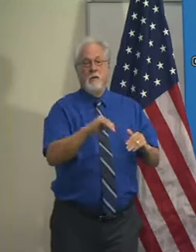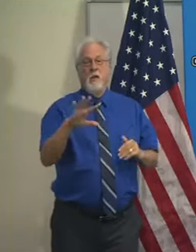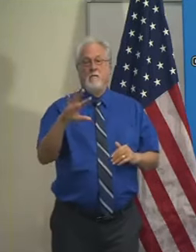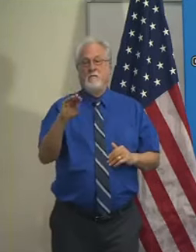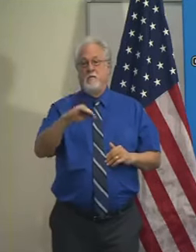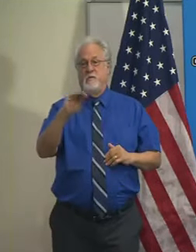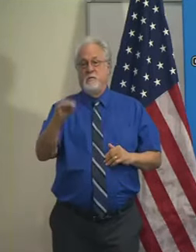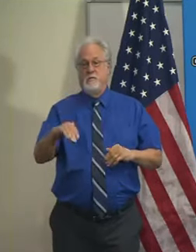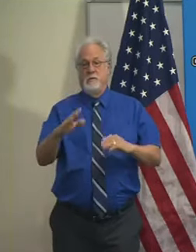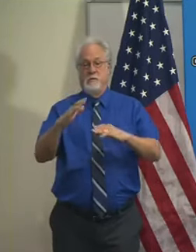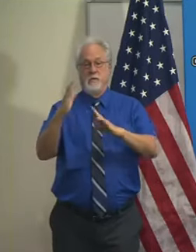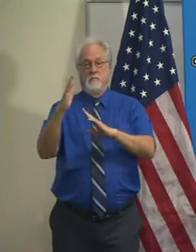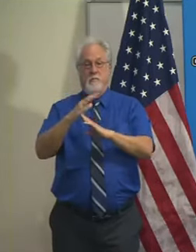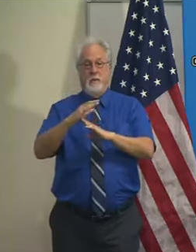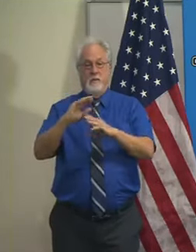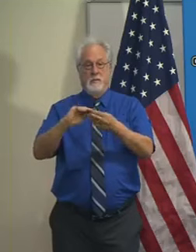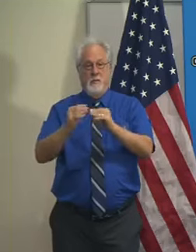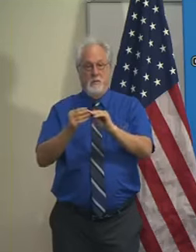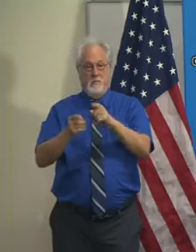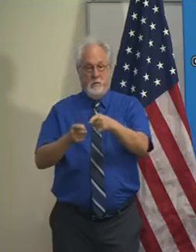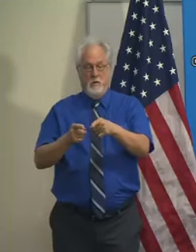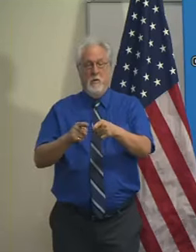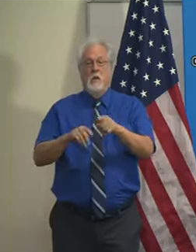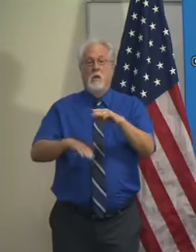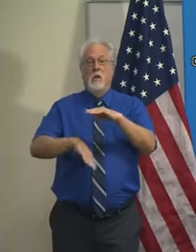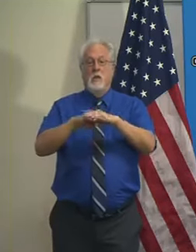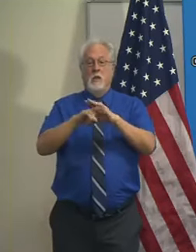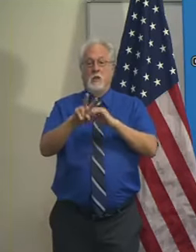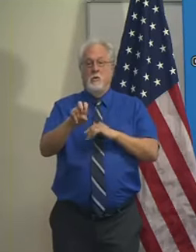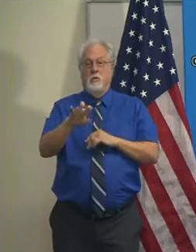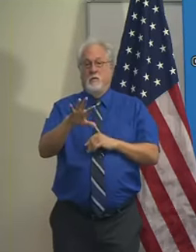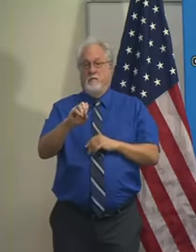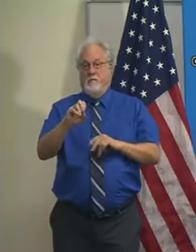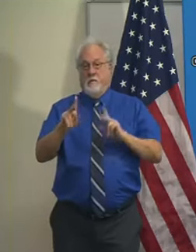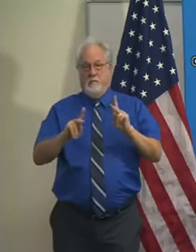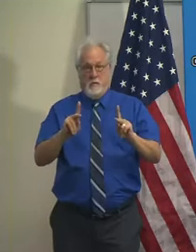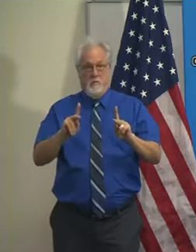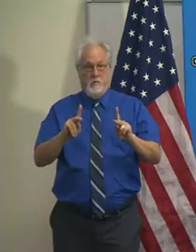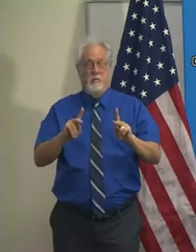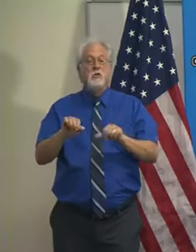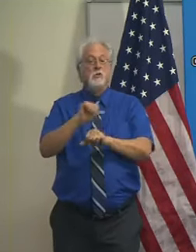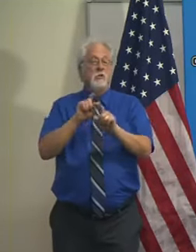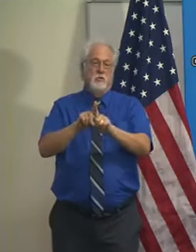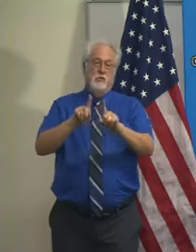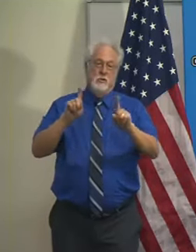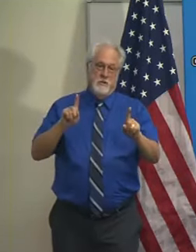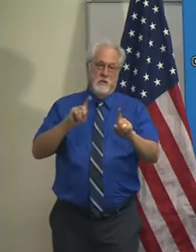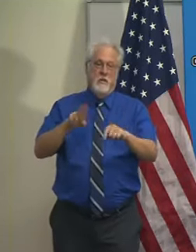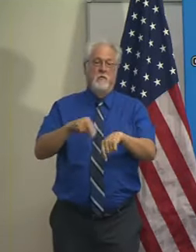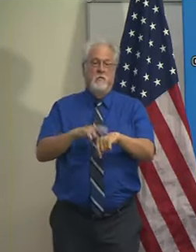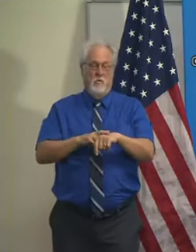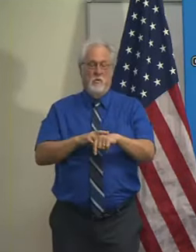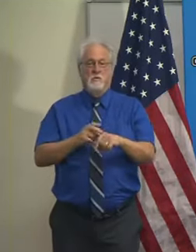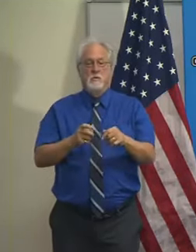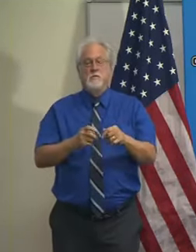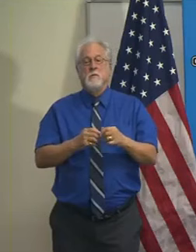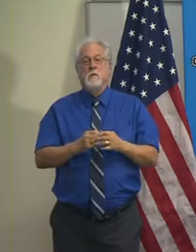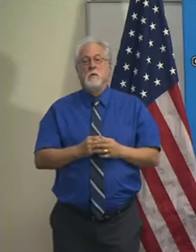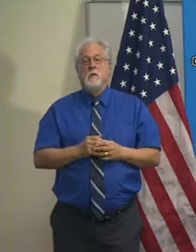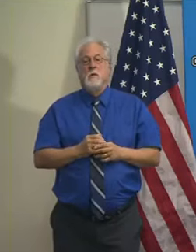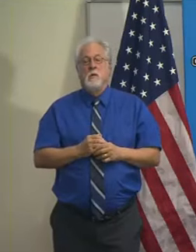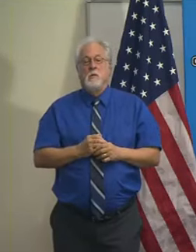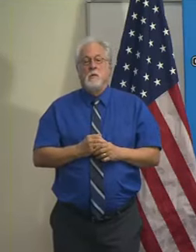% capacity, with a max of 250 people and obviously the social distancing requirements that go along with that.